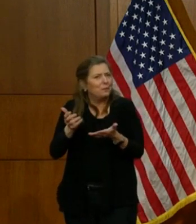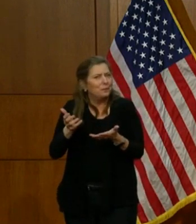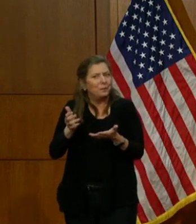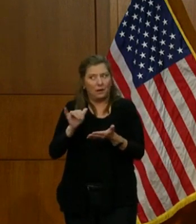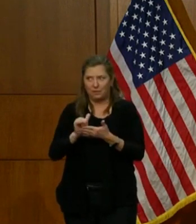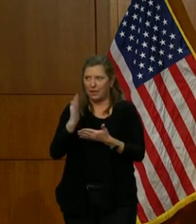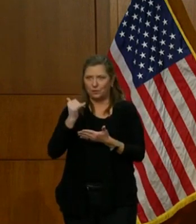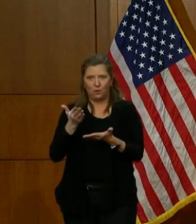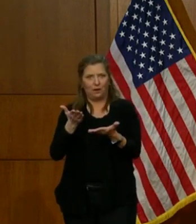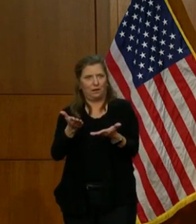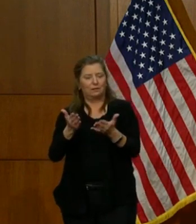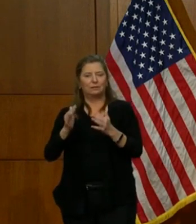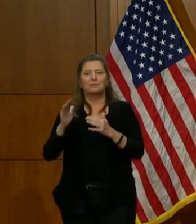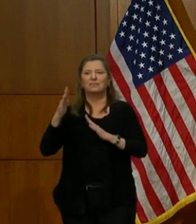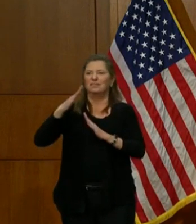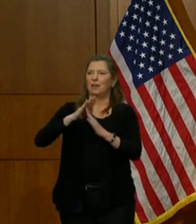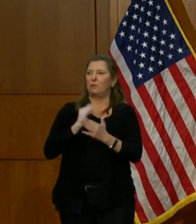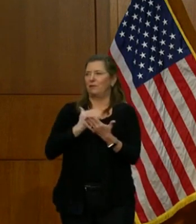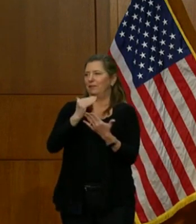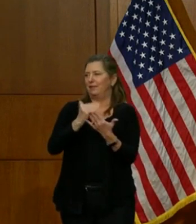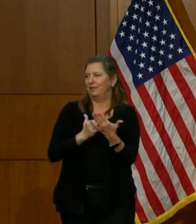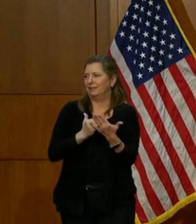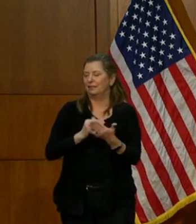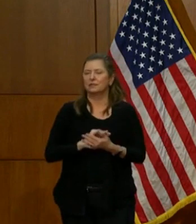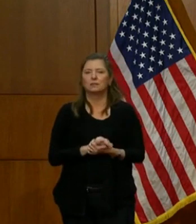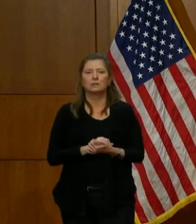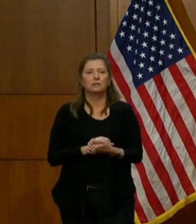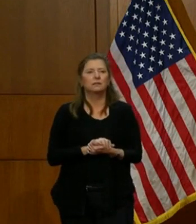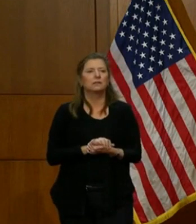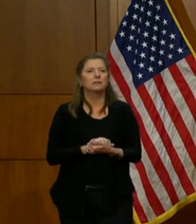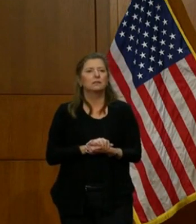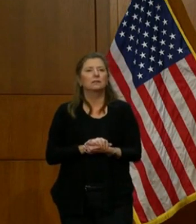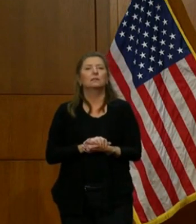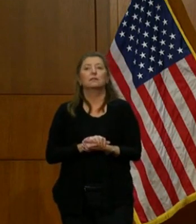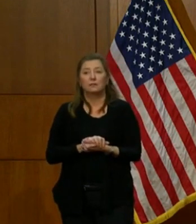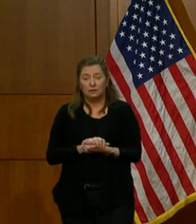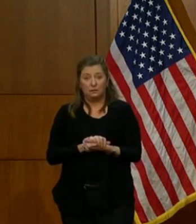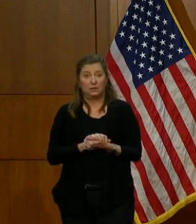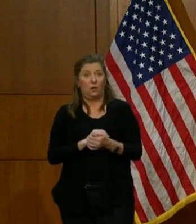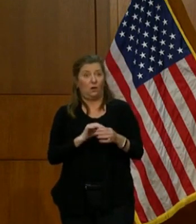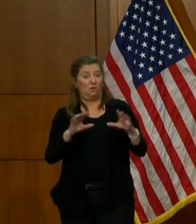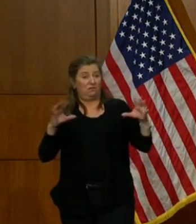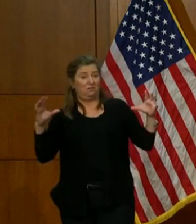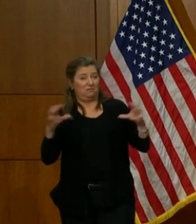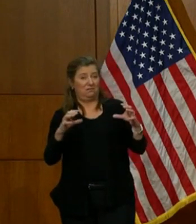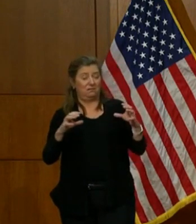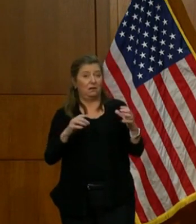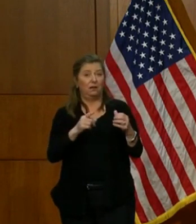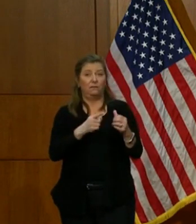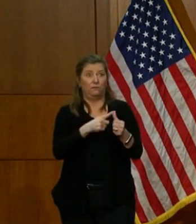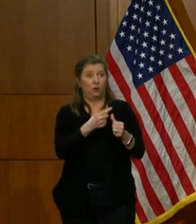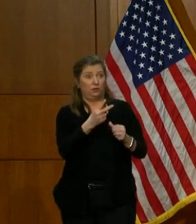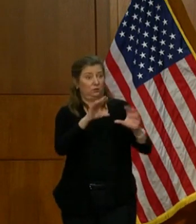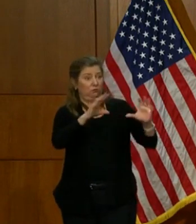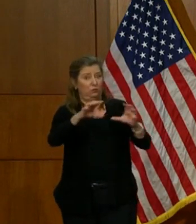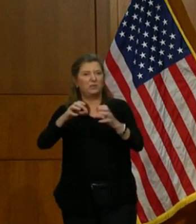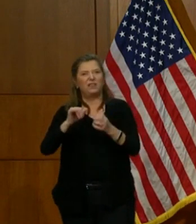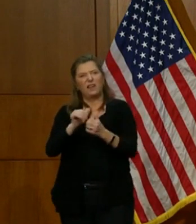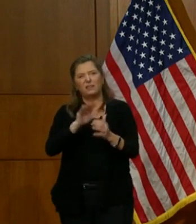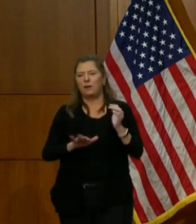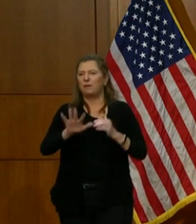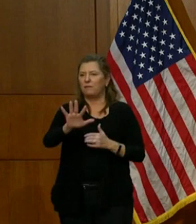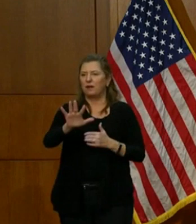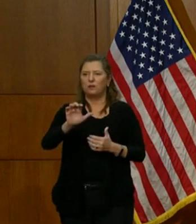That's why they are at the top of the list. Together, these groups represent about 500,000 people.